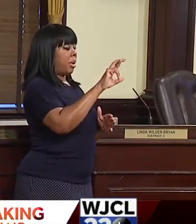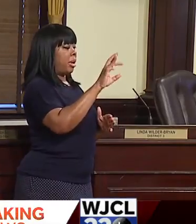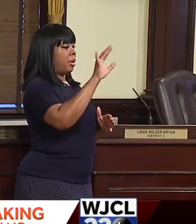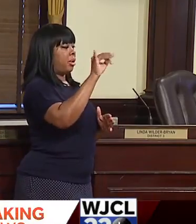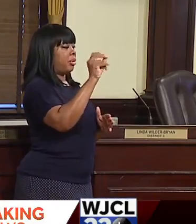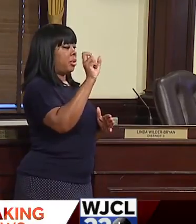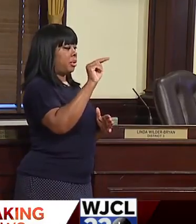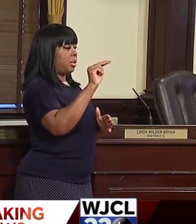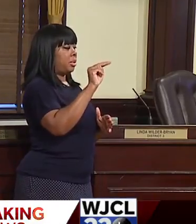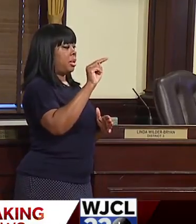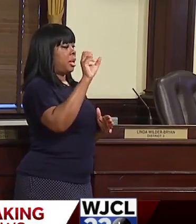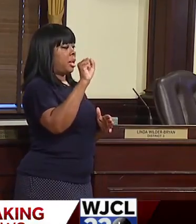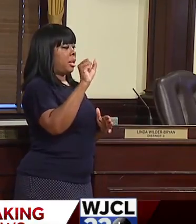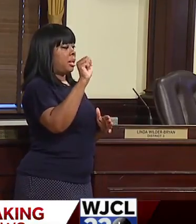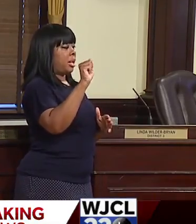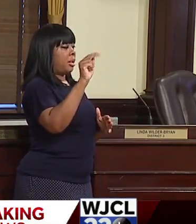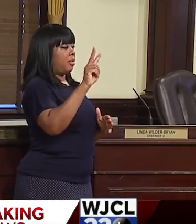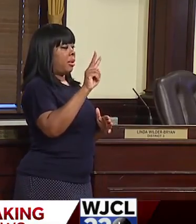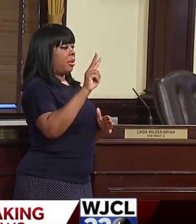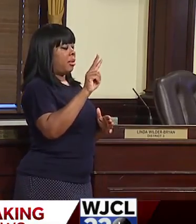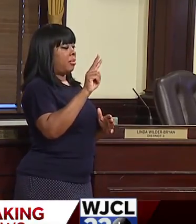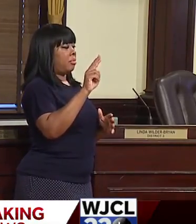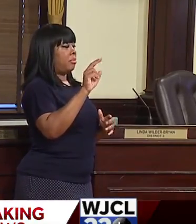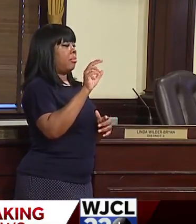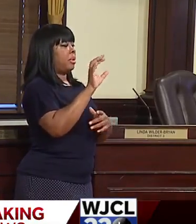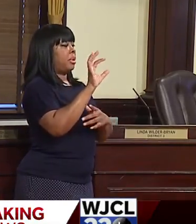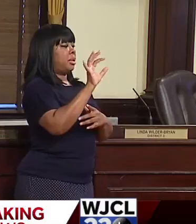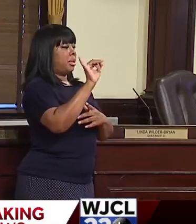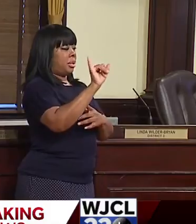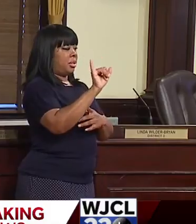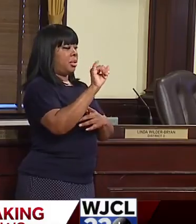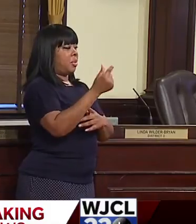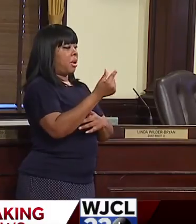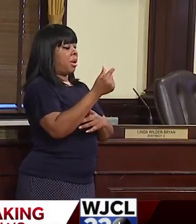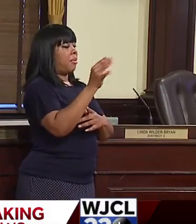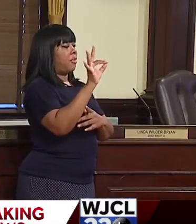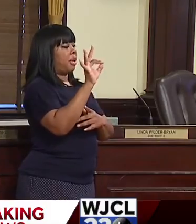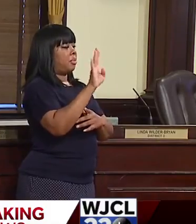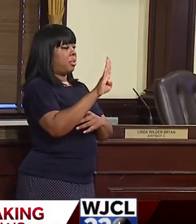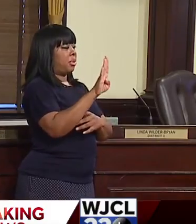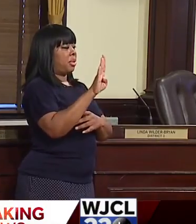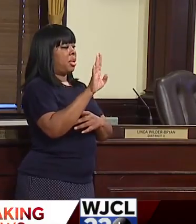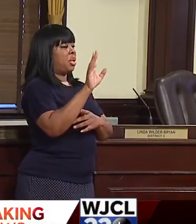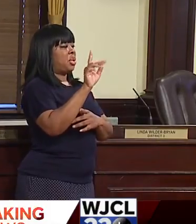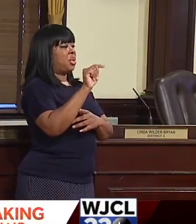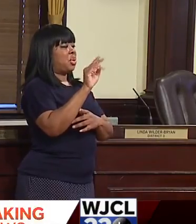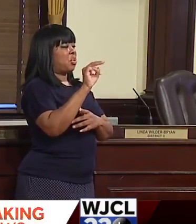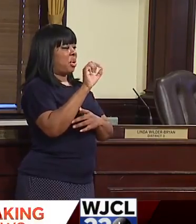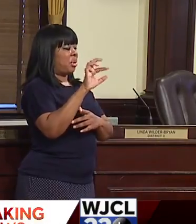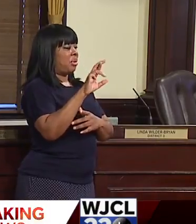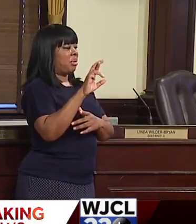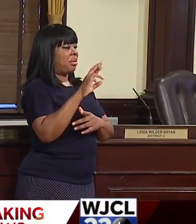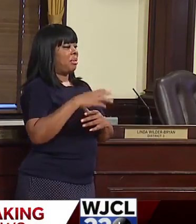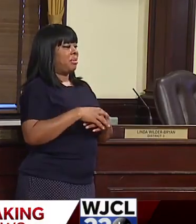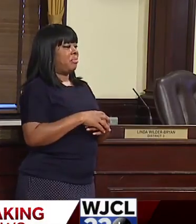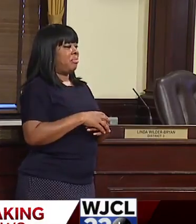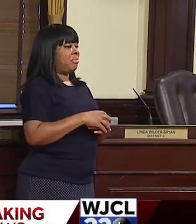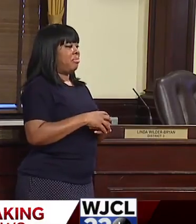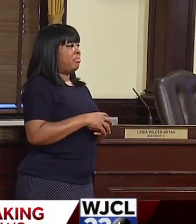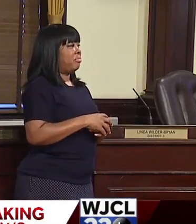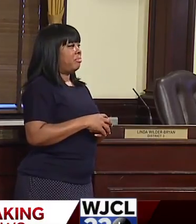johnson, SOB Instagram, Facebook and Twitter. I don't know how to use Snapchat, but uh, mayor johnson, SAB.